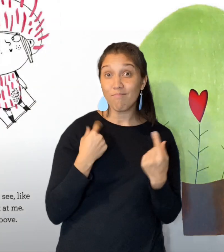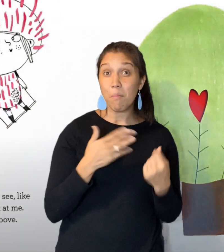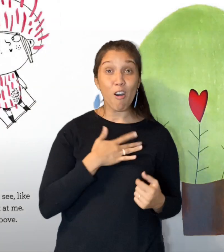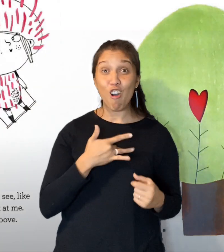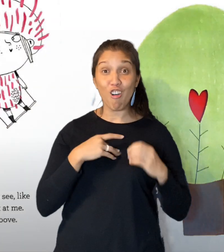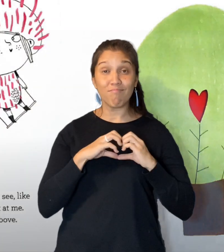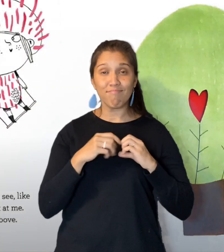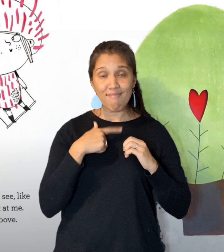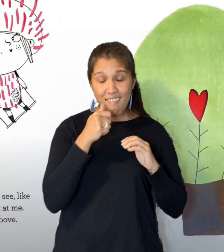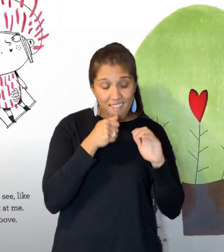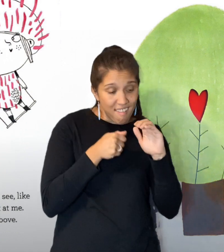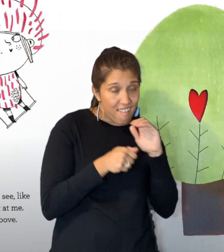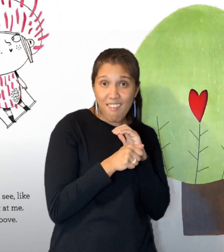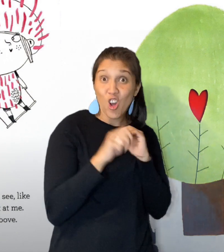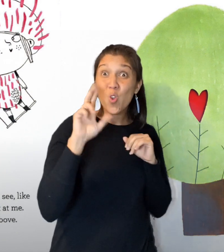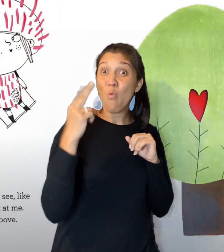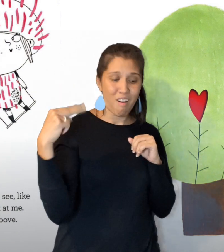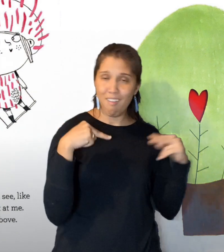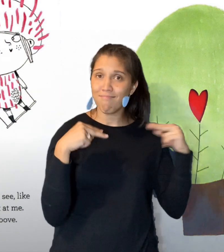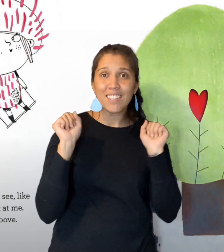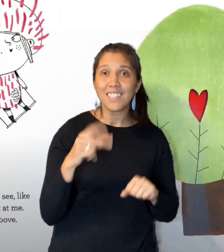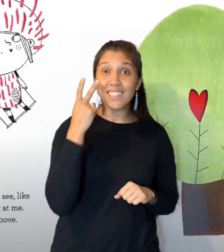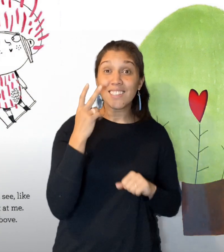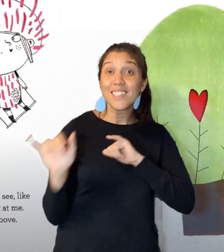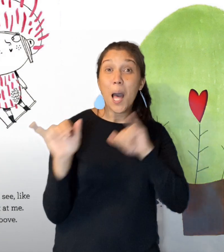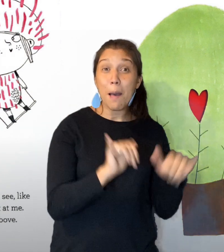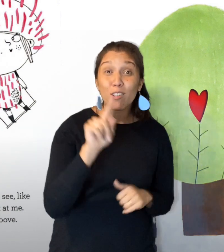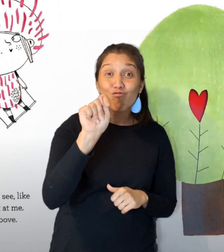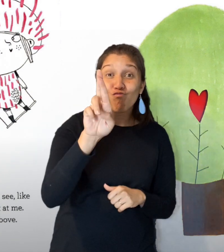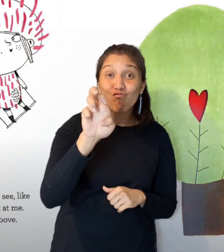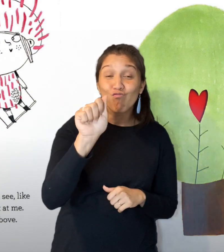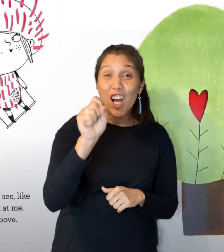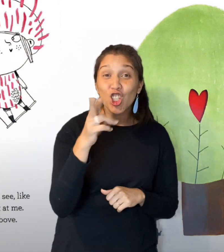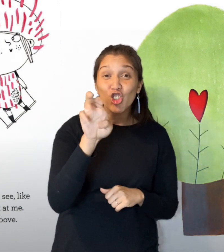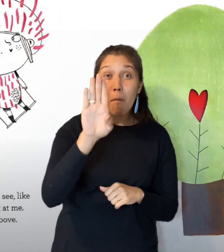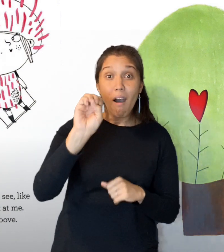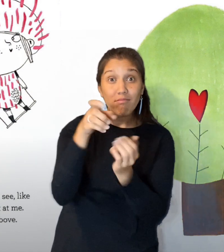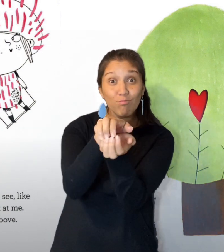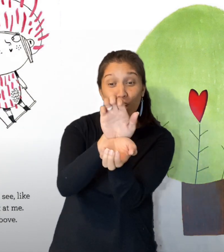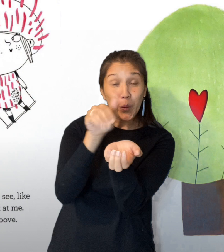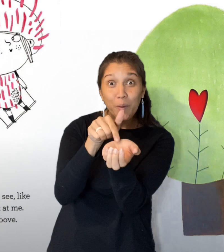Sometimes I hide my heart away. When no one can see. Like my own small treasure.